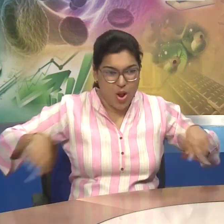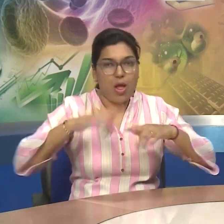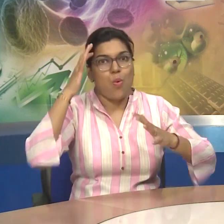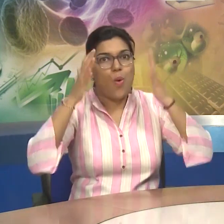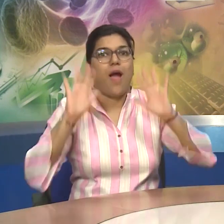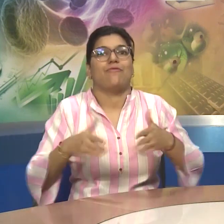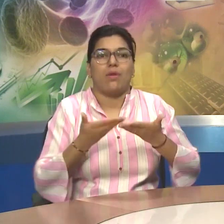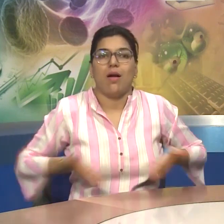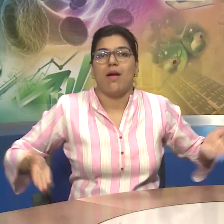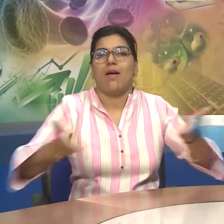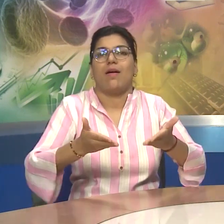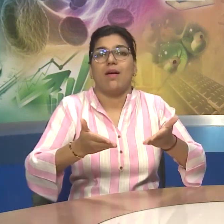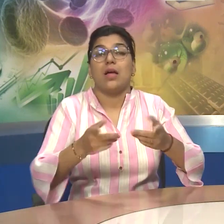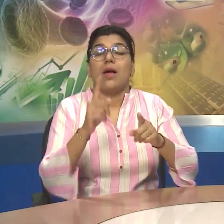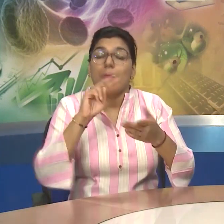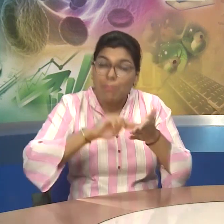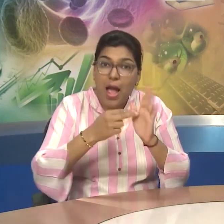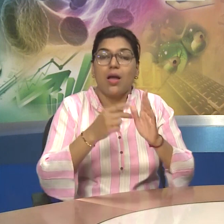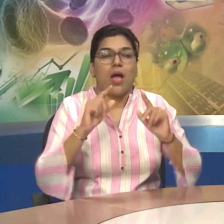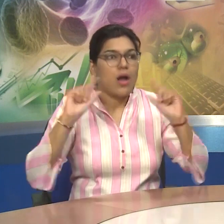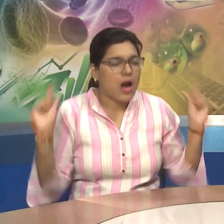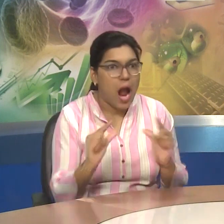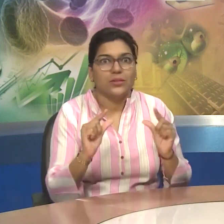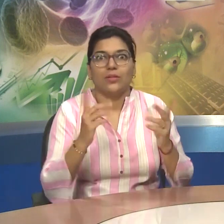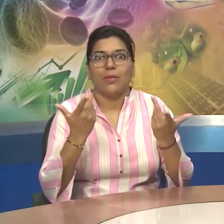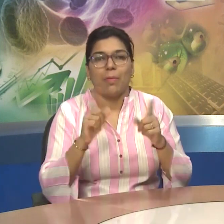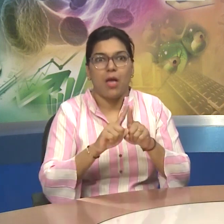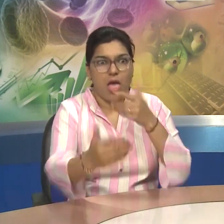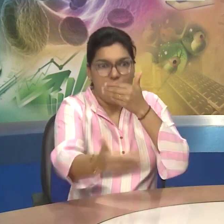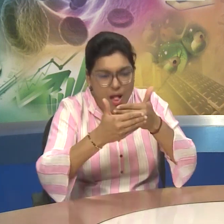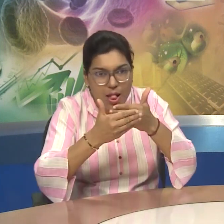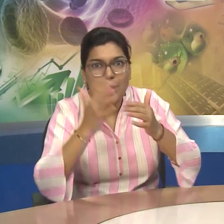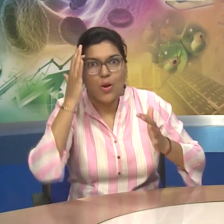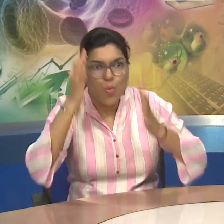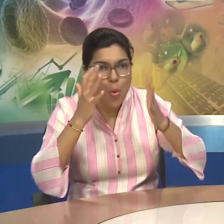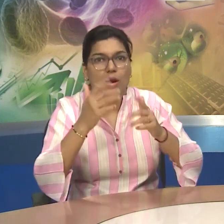When Stressed Out Tend To Perceive